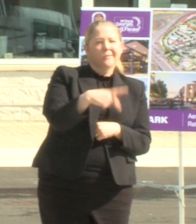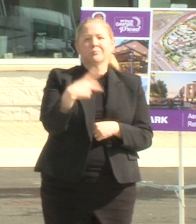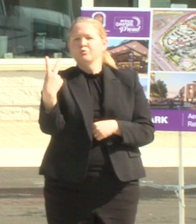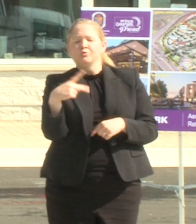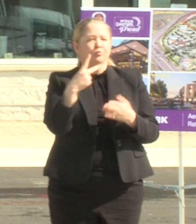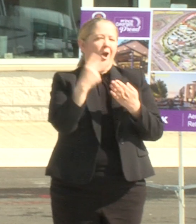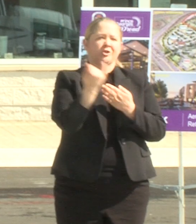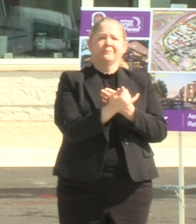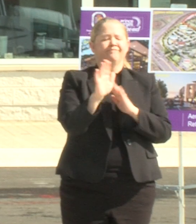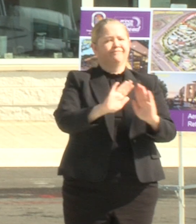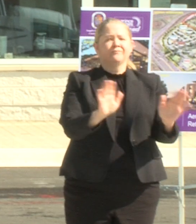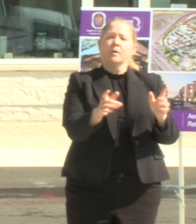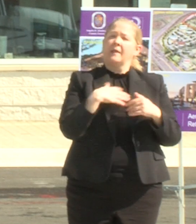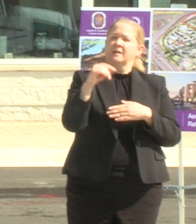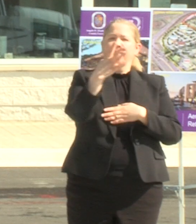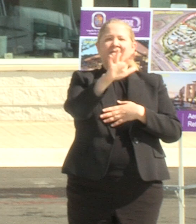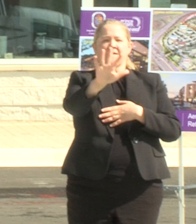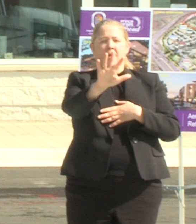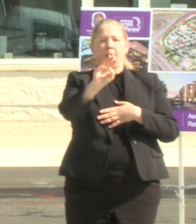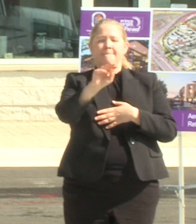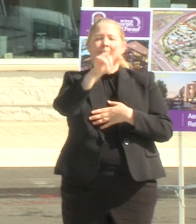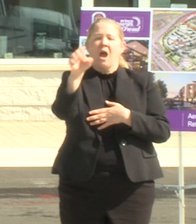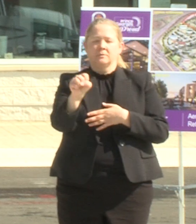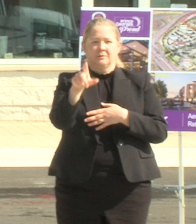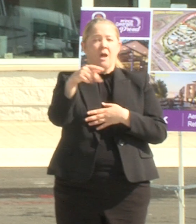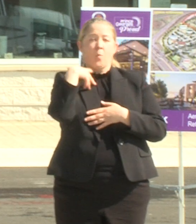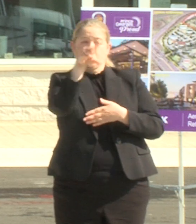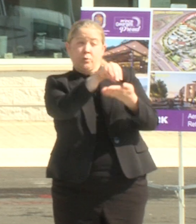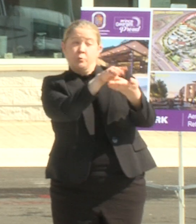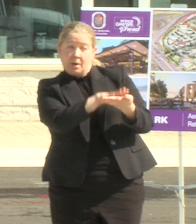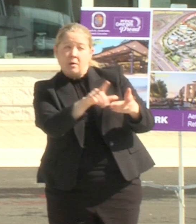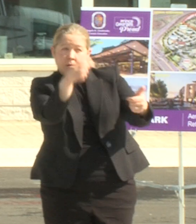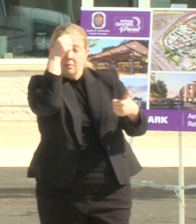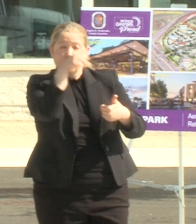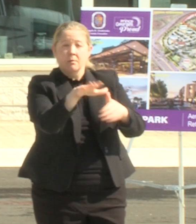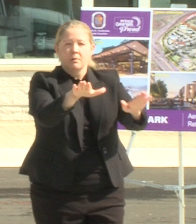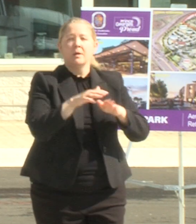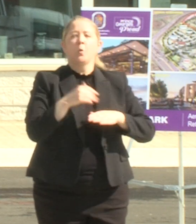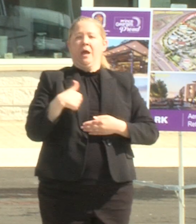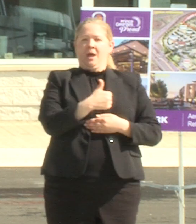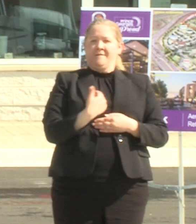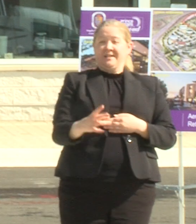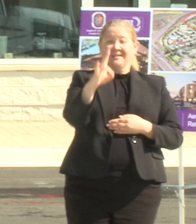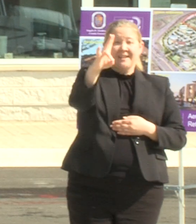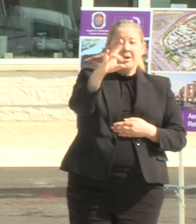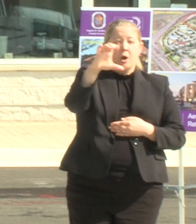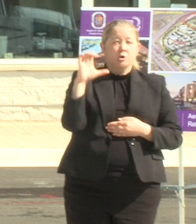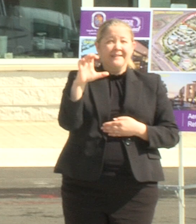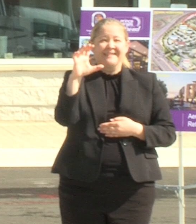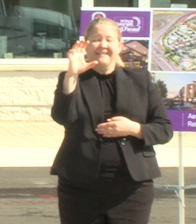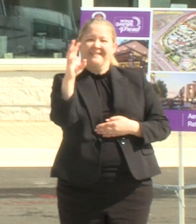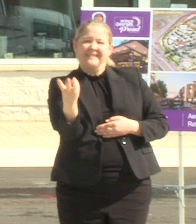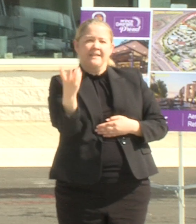these five miles along the blue line corridor and I want y'all to write this down we have 769